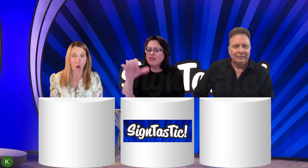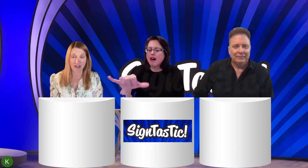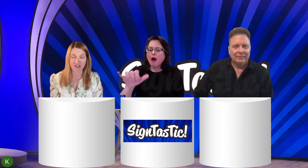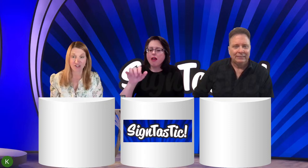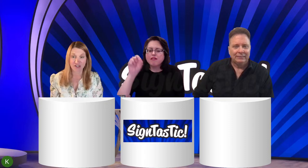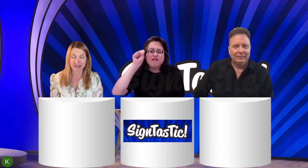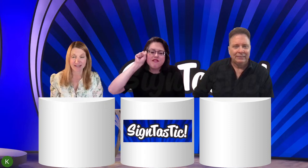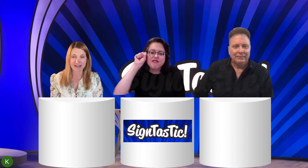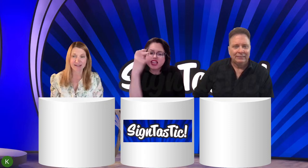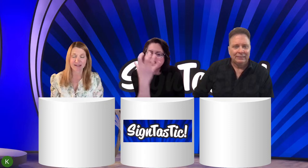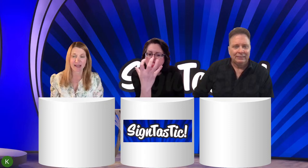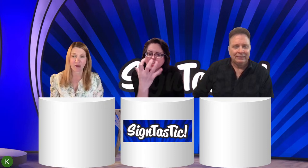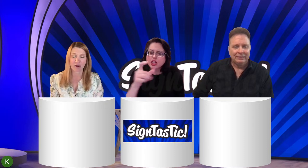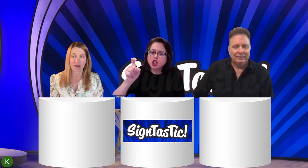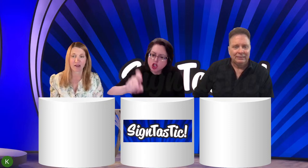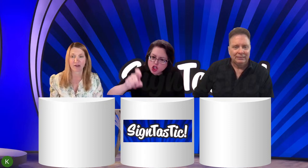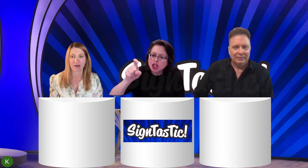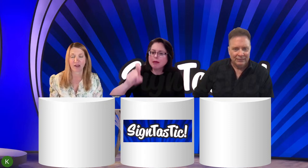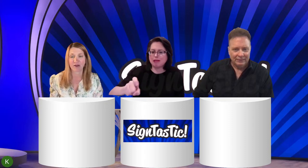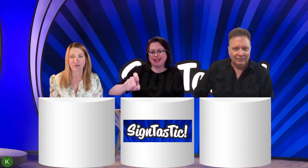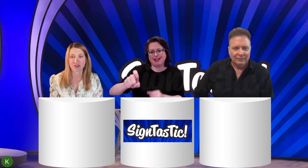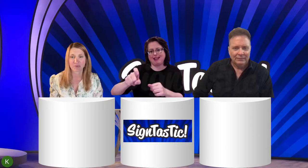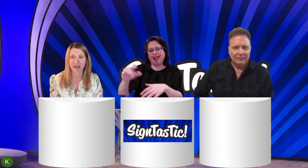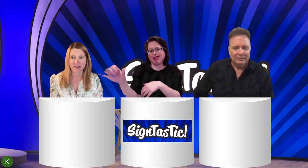watch Scientastic now on vision plus.